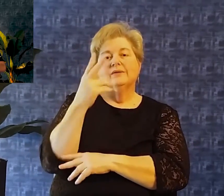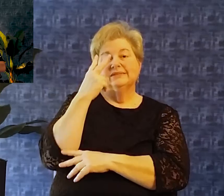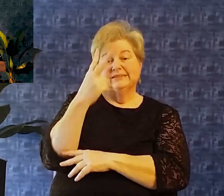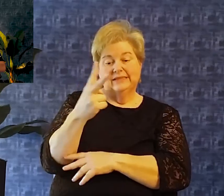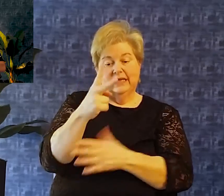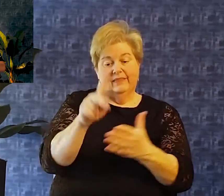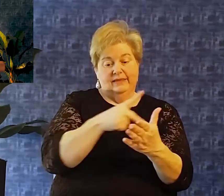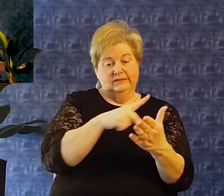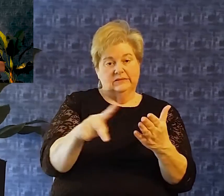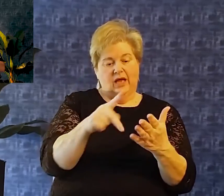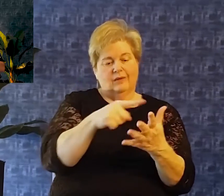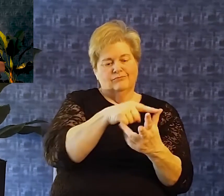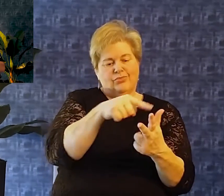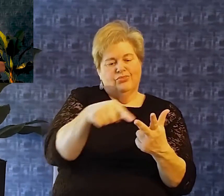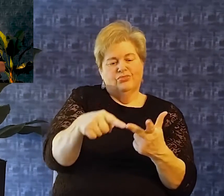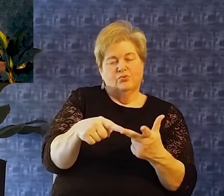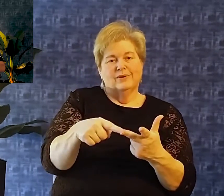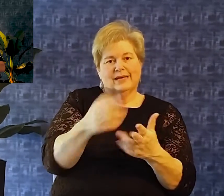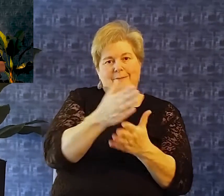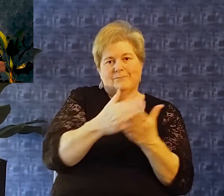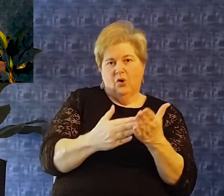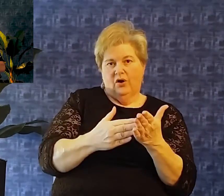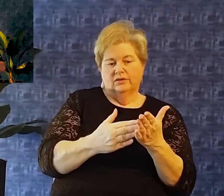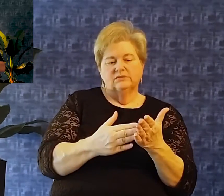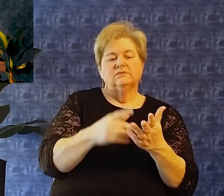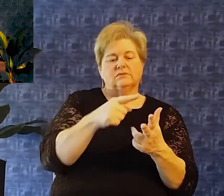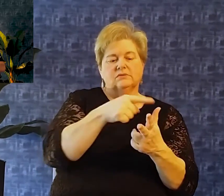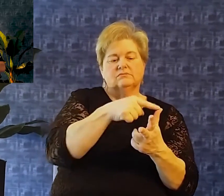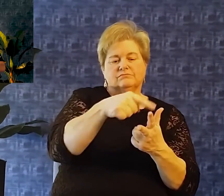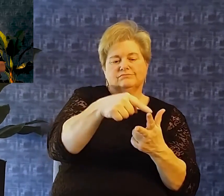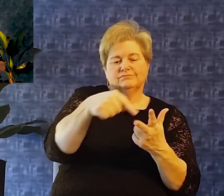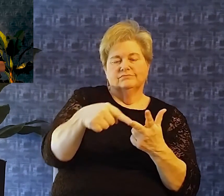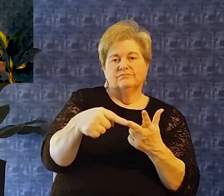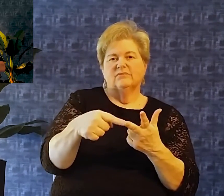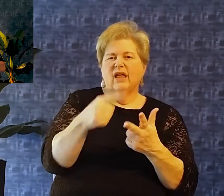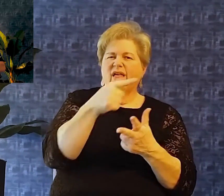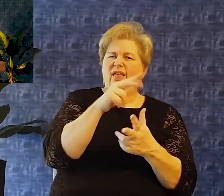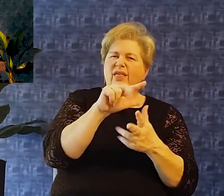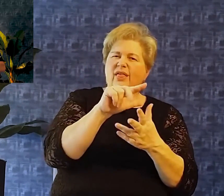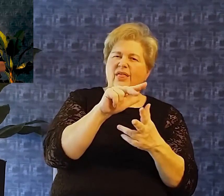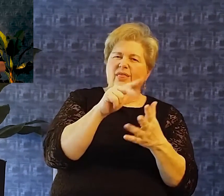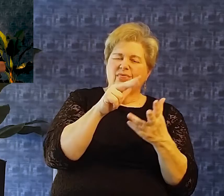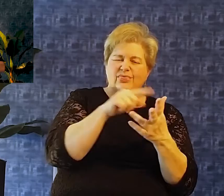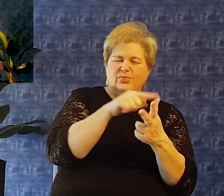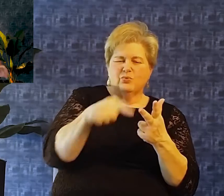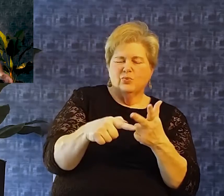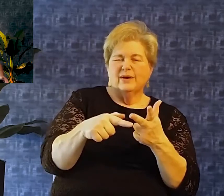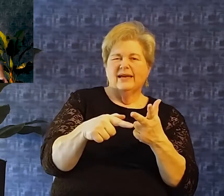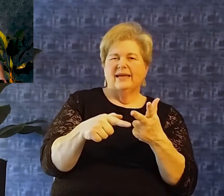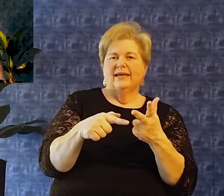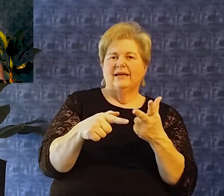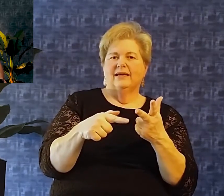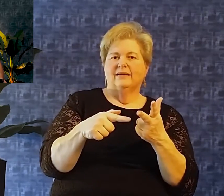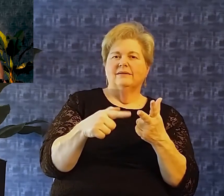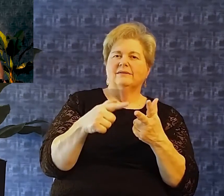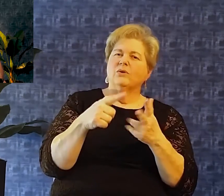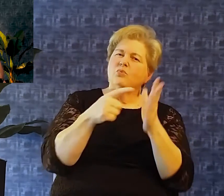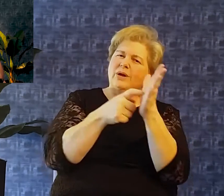general petitions That david makes to god and so let's begin by reading In in verse number